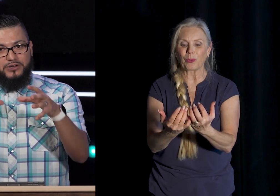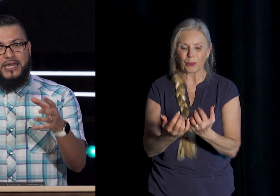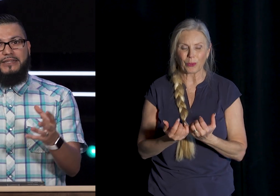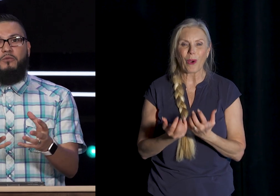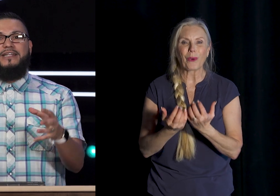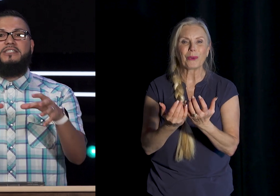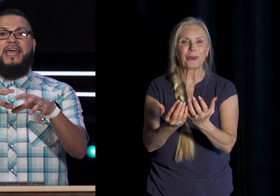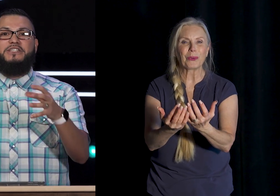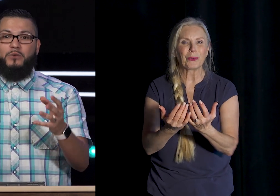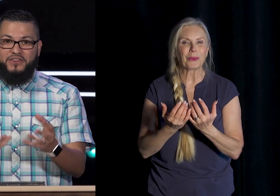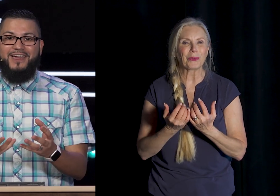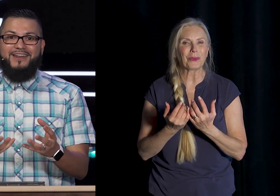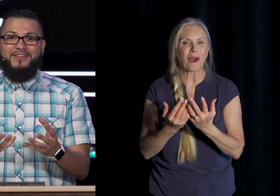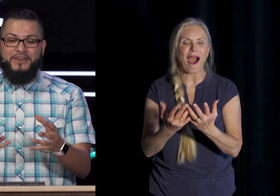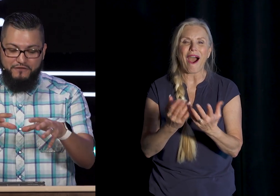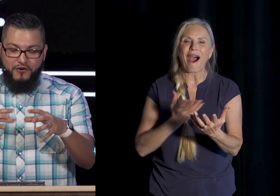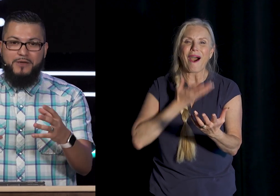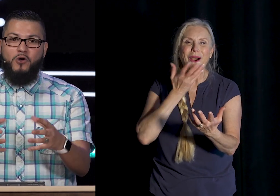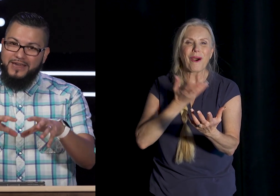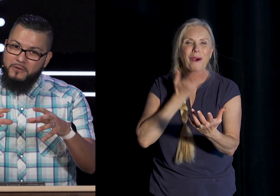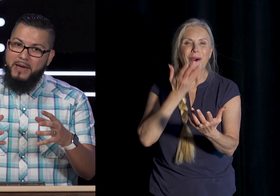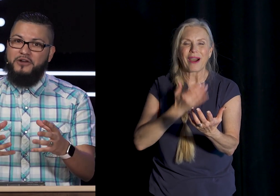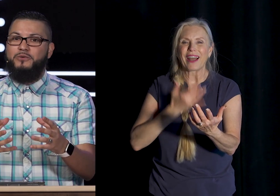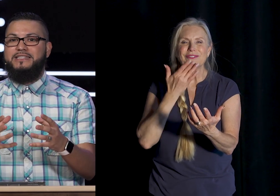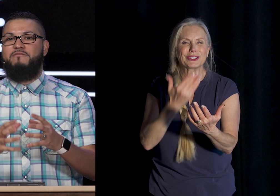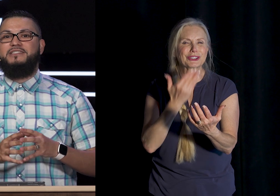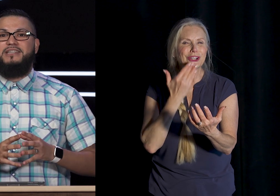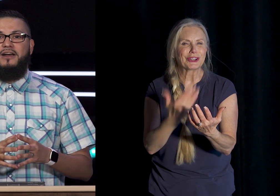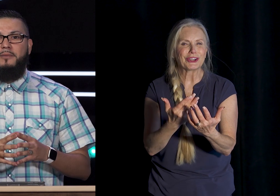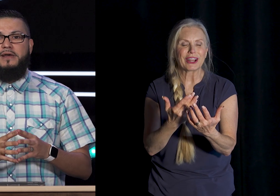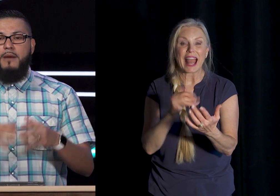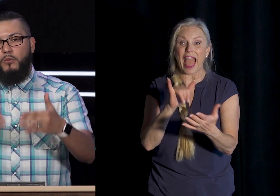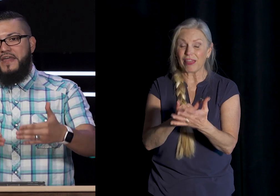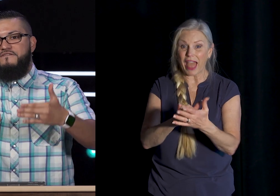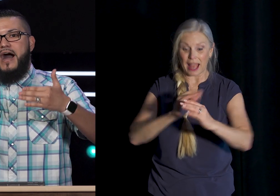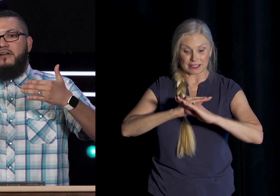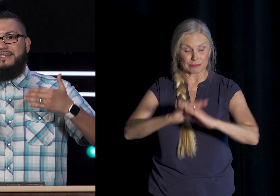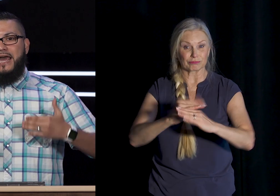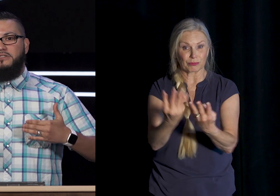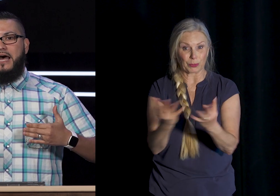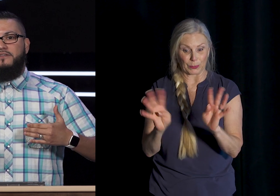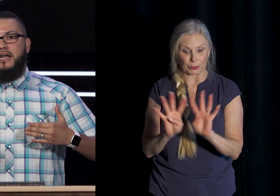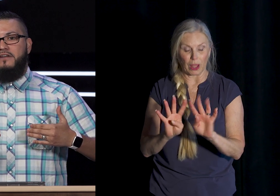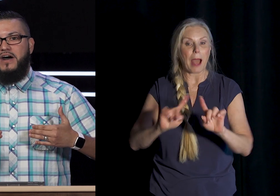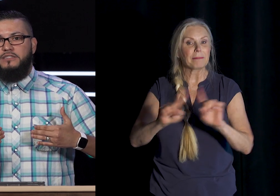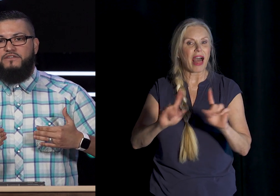protected When it stays Within The framework And the boundaries That have been Set up But when that Fire gets Outside of the Confines of the